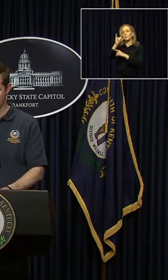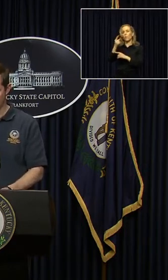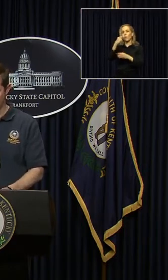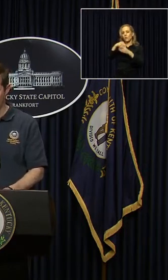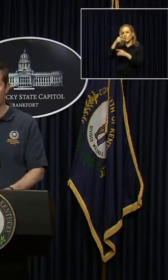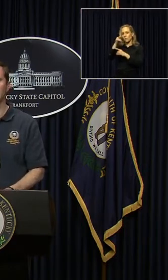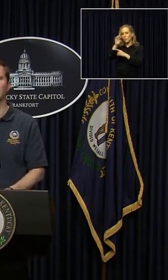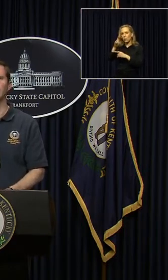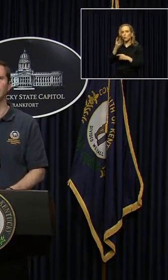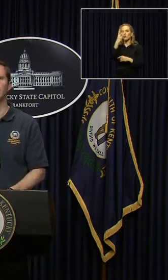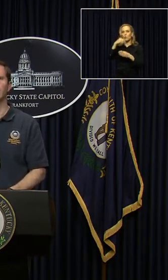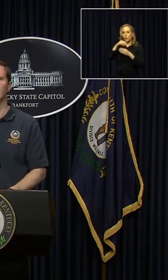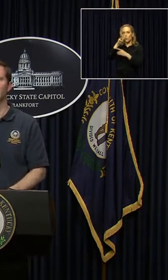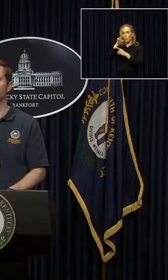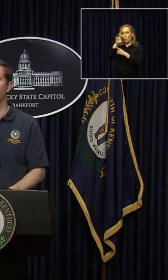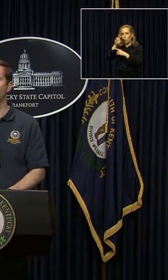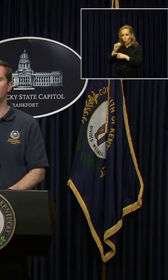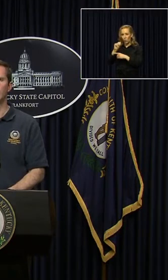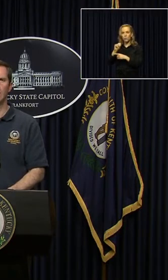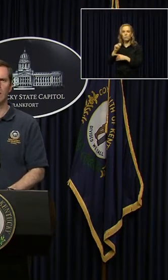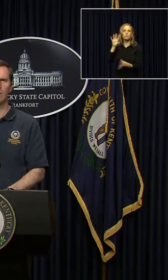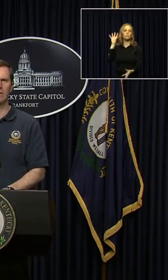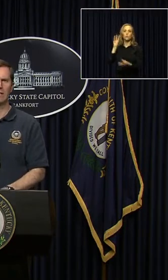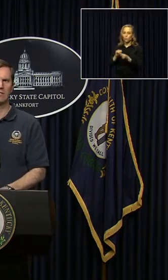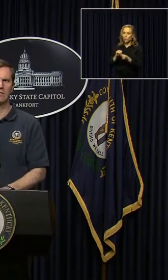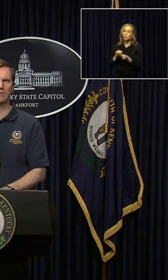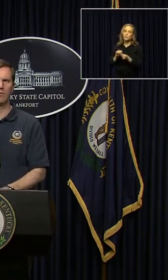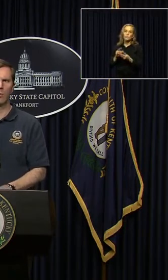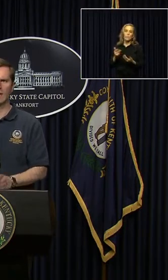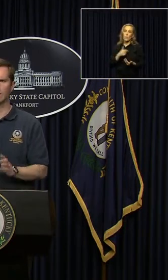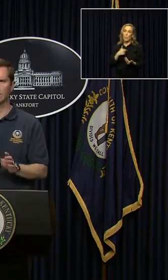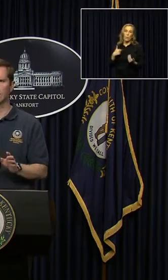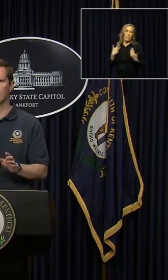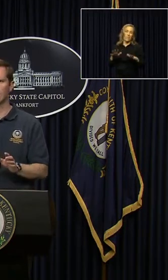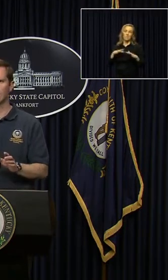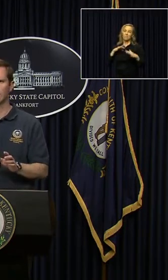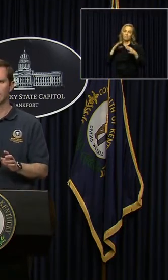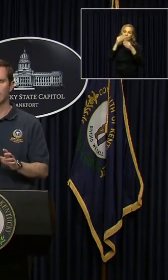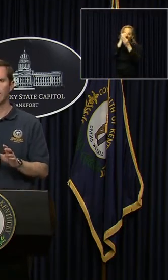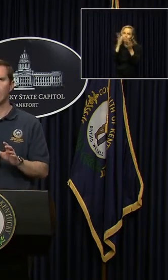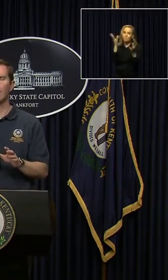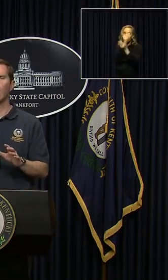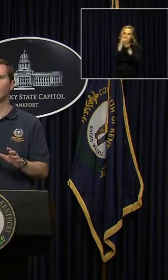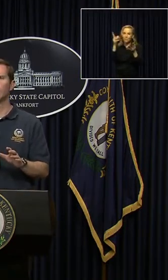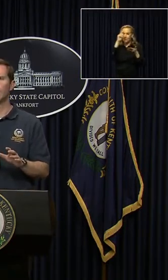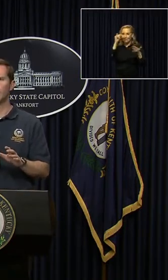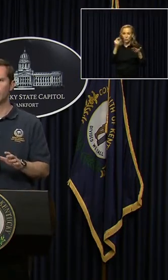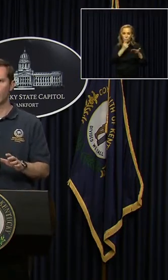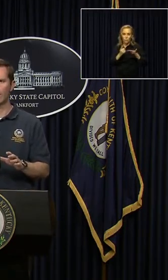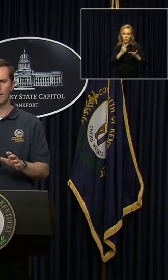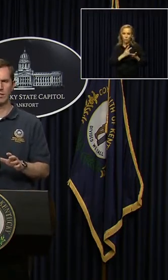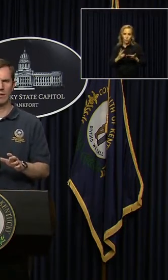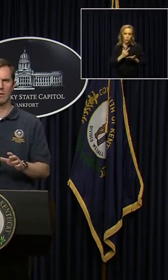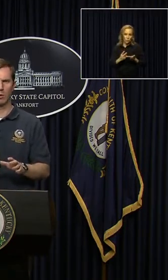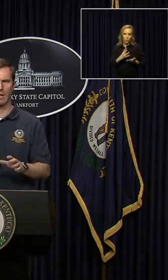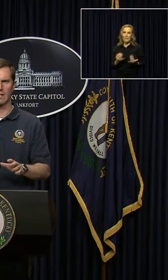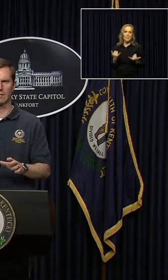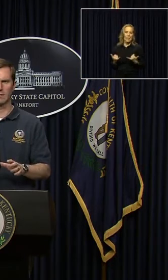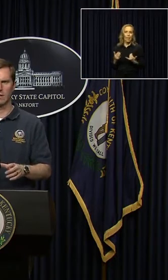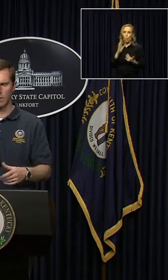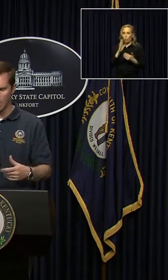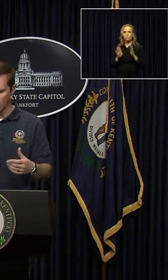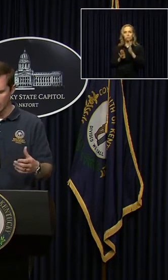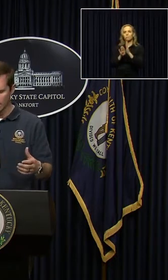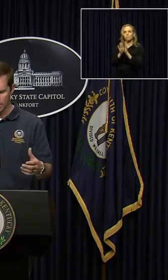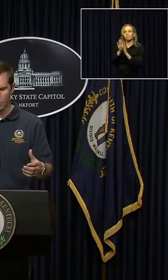and one in Washington. But folks, we've been talking about this for weeks that we know there have been more. There's going to be more